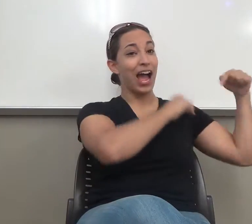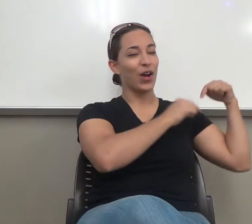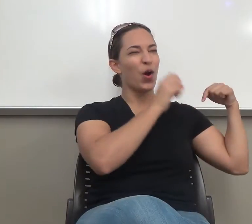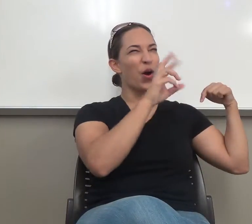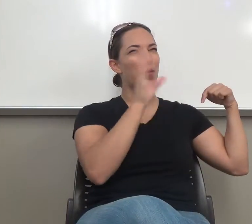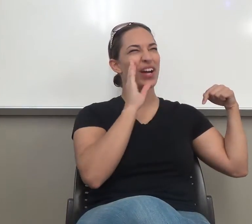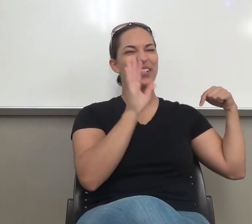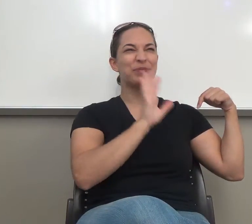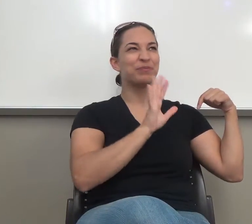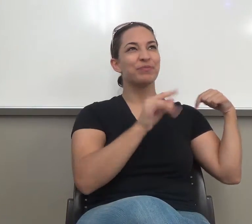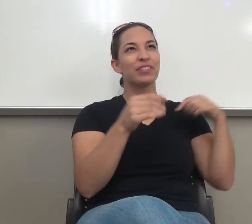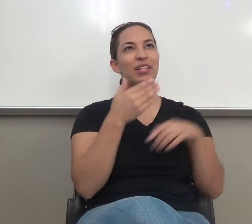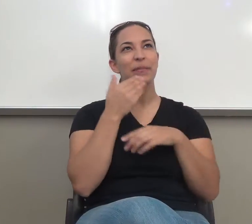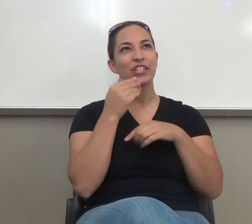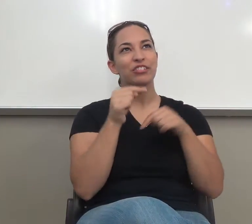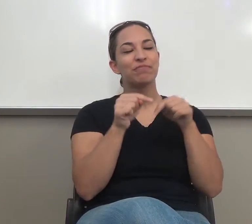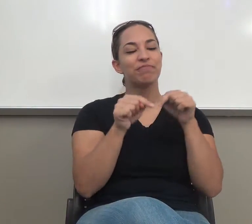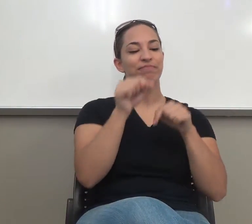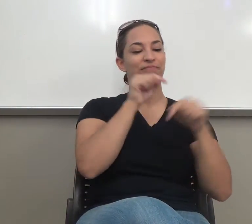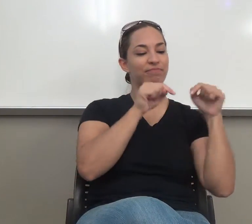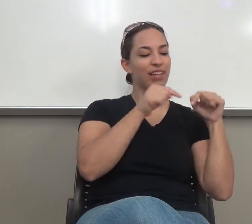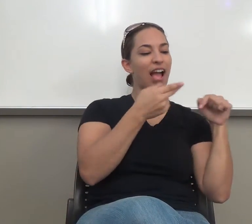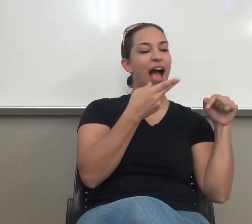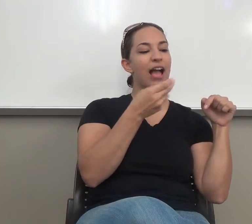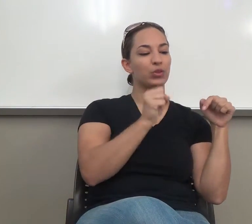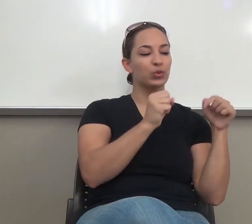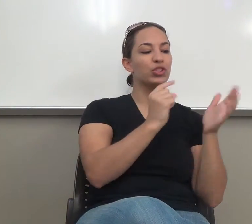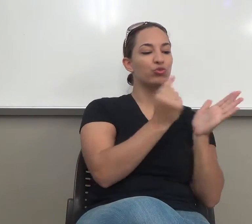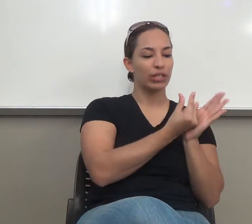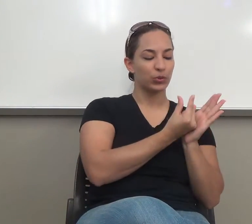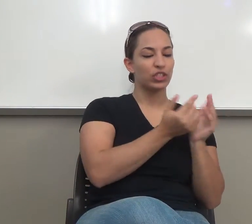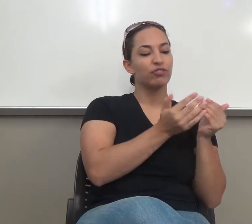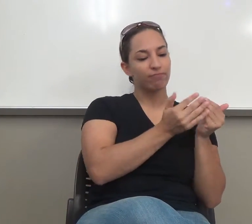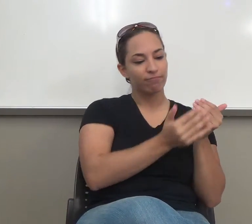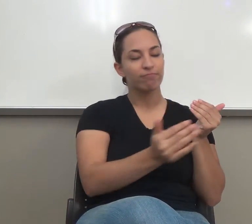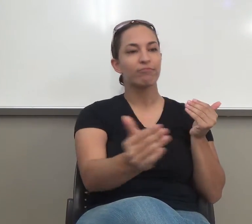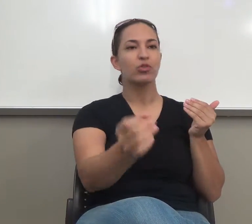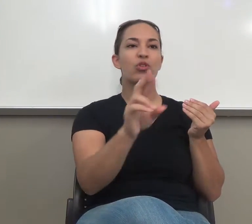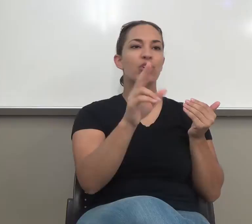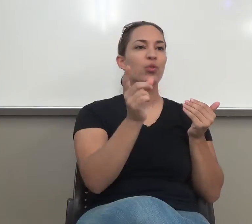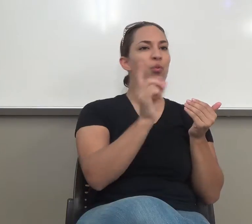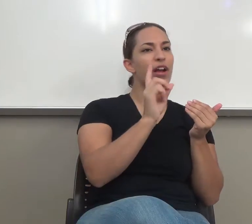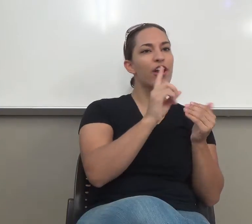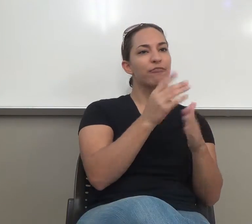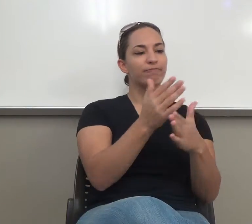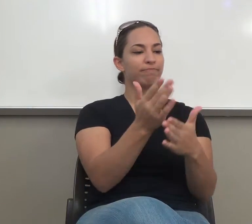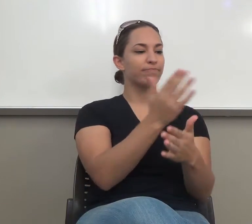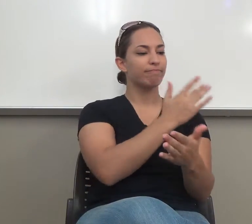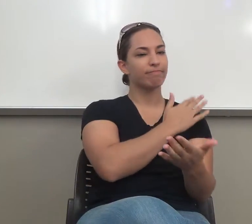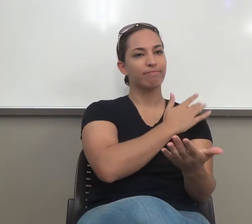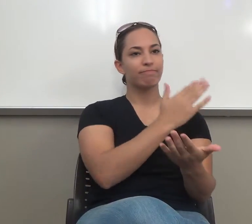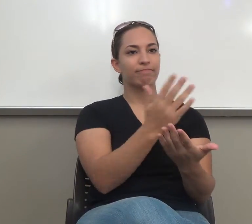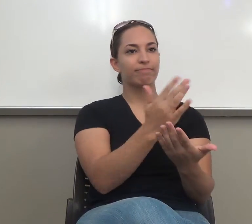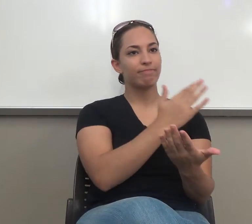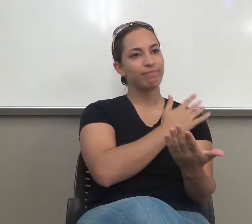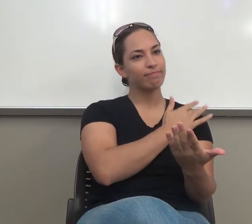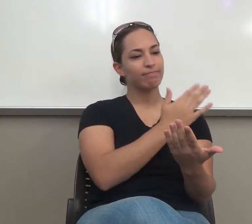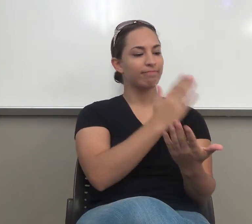just start the day I got out of high school? Am I going to start at some other point? You know what I'm saying? There were a lot of decisions